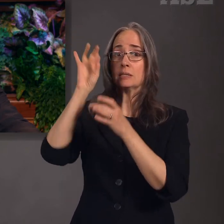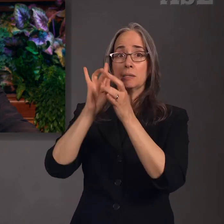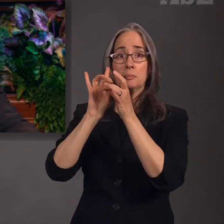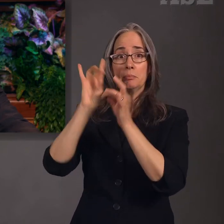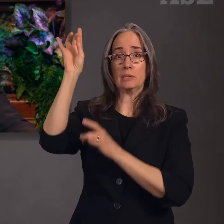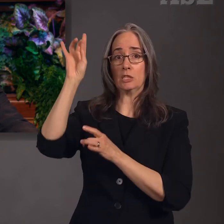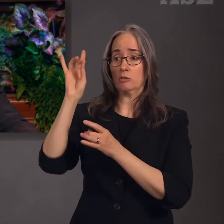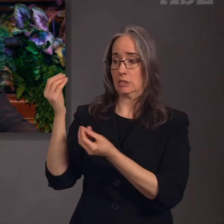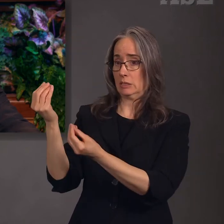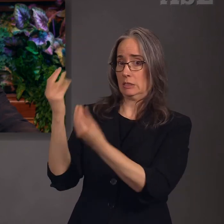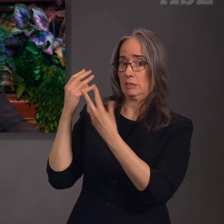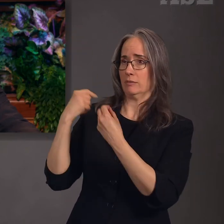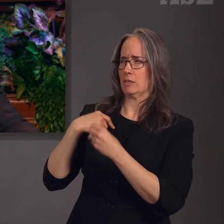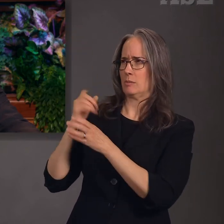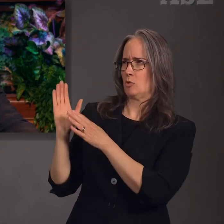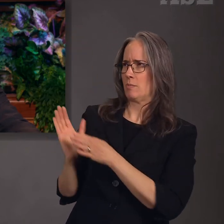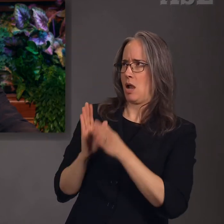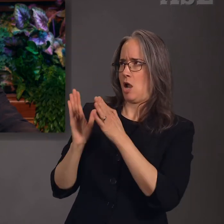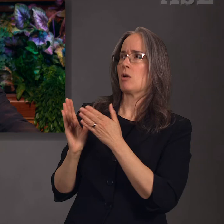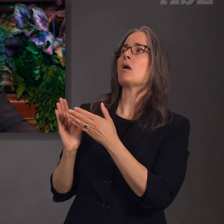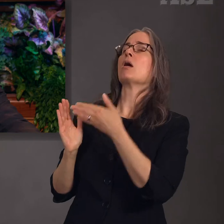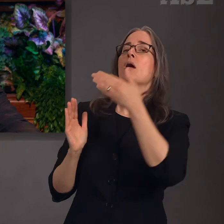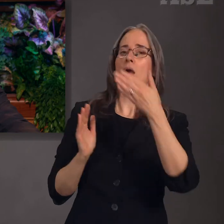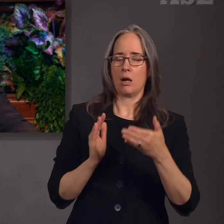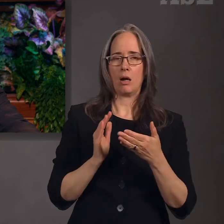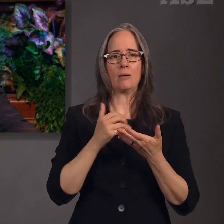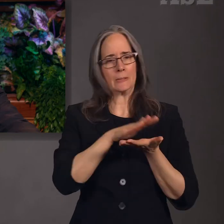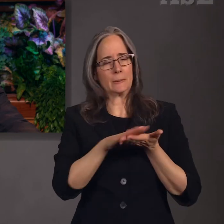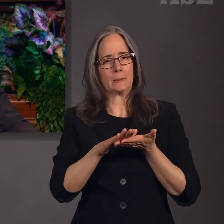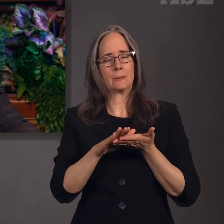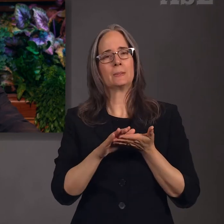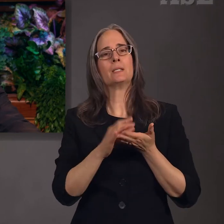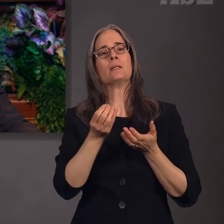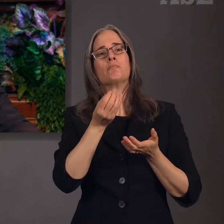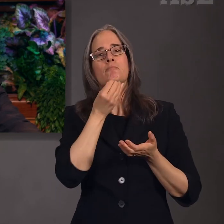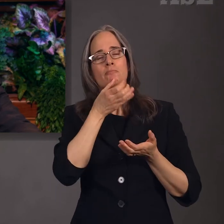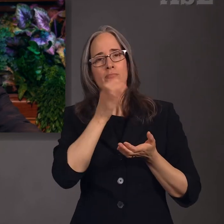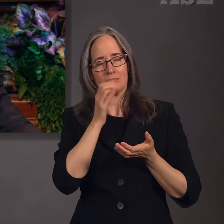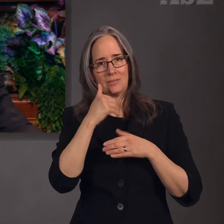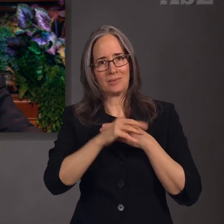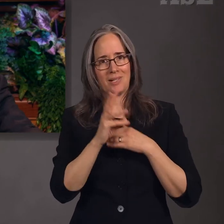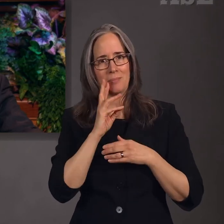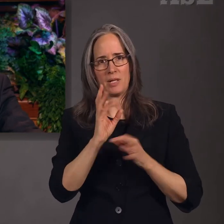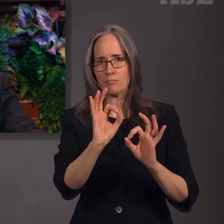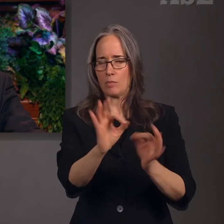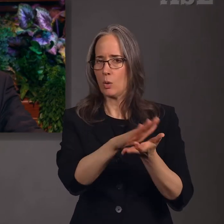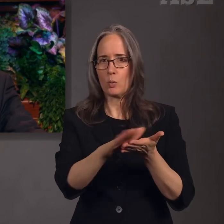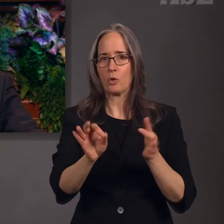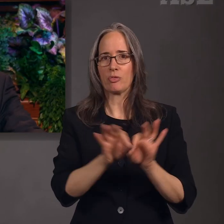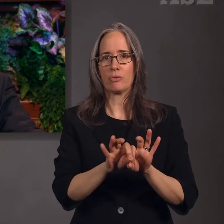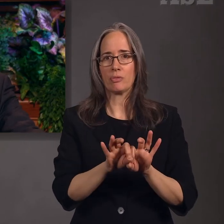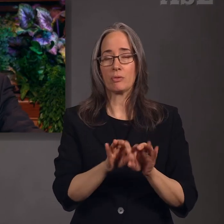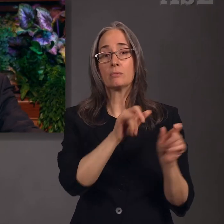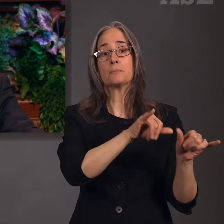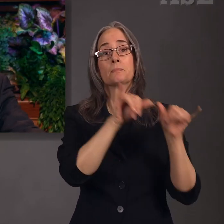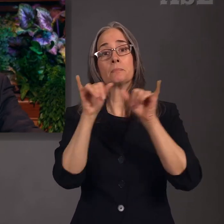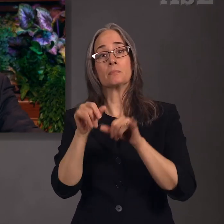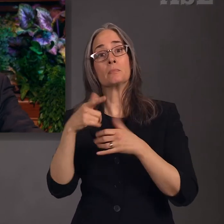worthily partake of the sacrament, and likewise, we regularly partake of the sacrament to